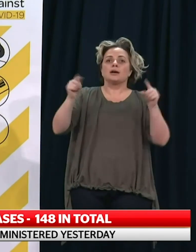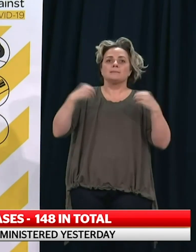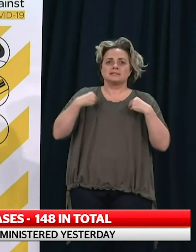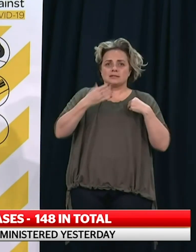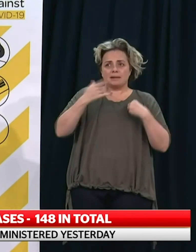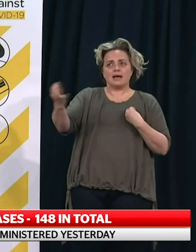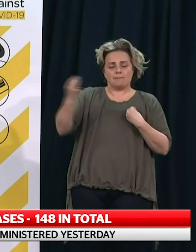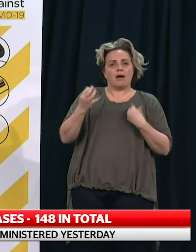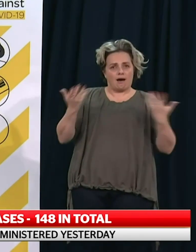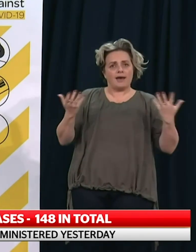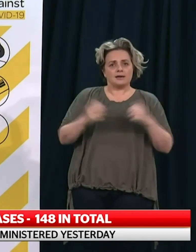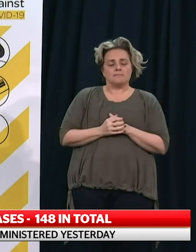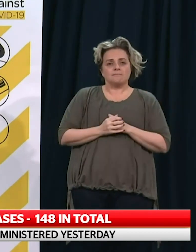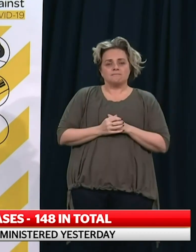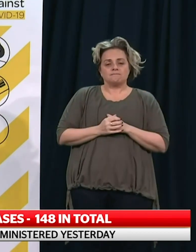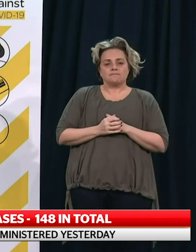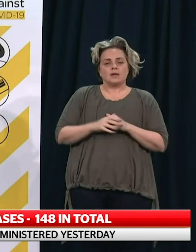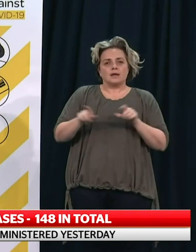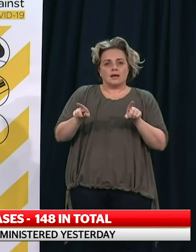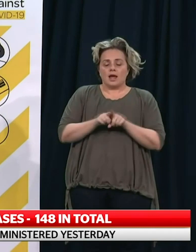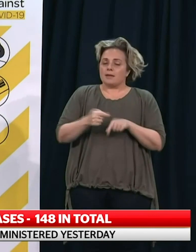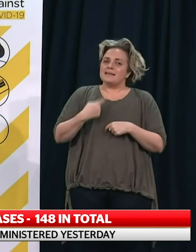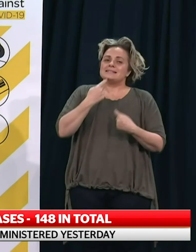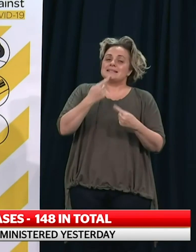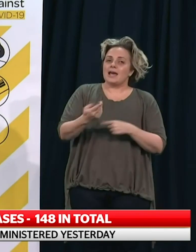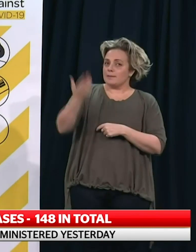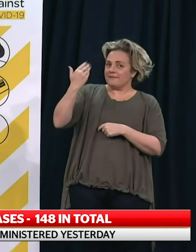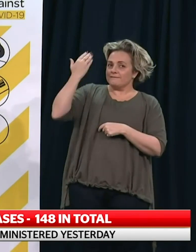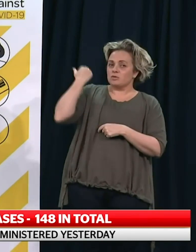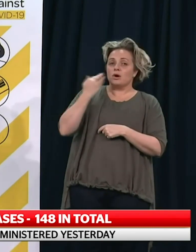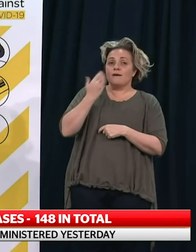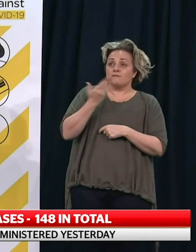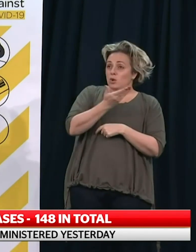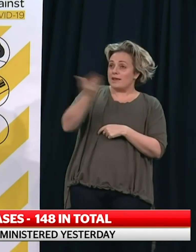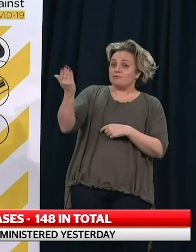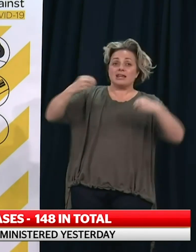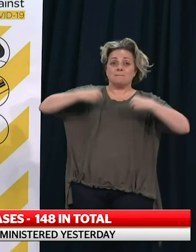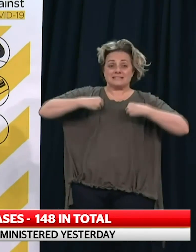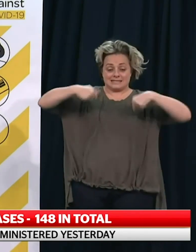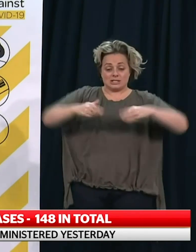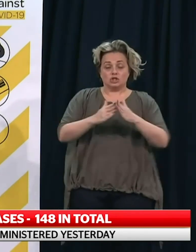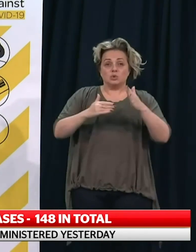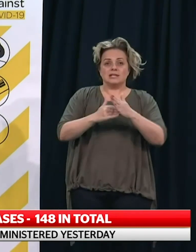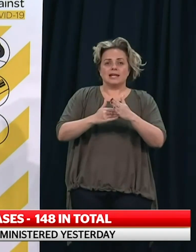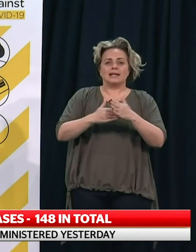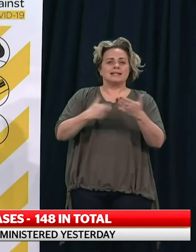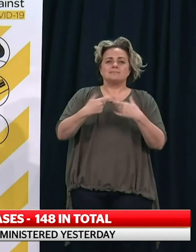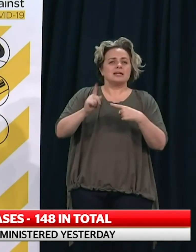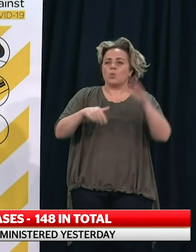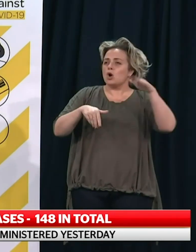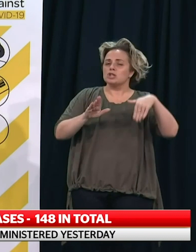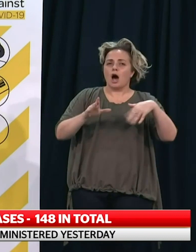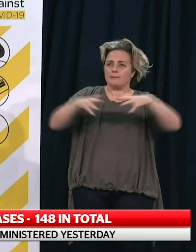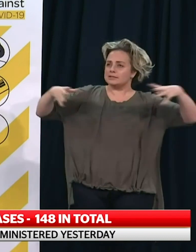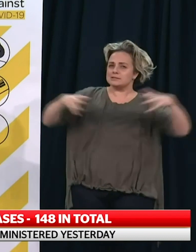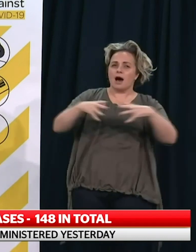tap into this scheme. As I've said many times before, for every business in New Zealand, no matter what type, size or